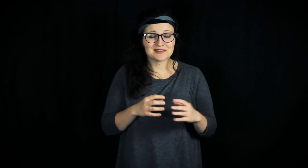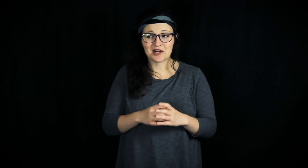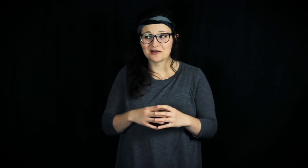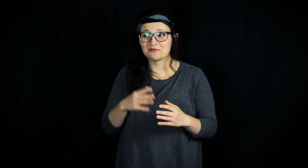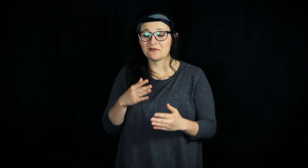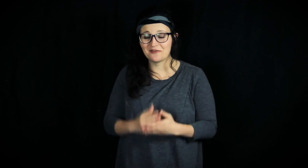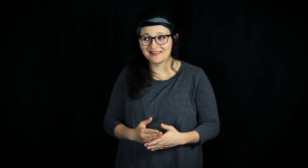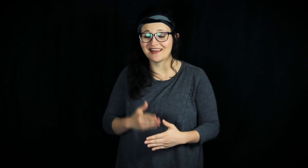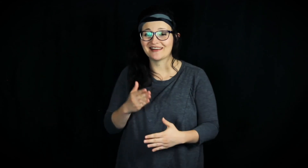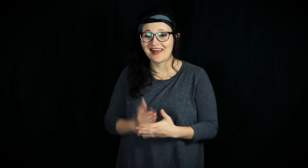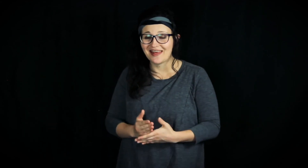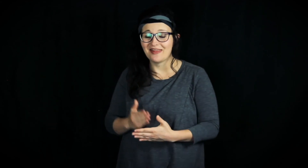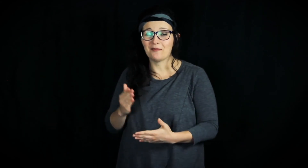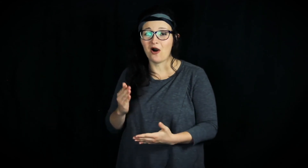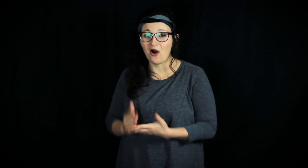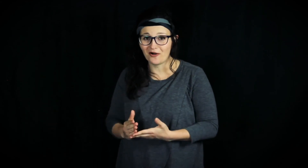started fulfilling them all.